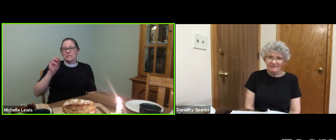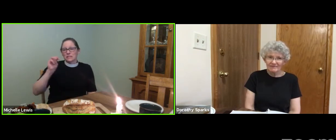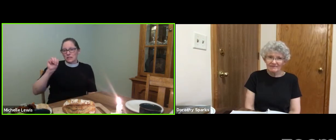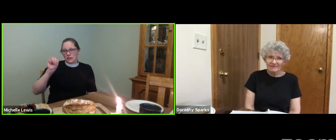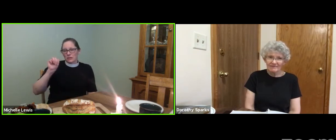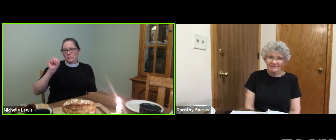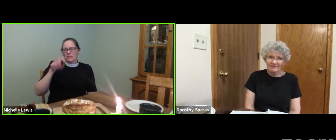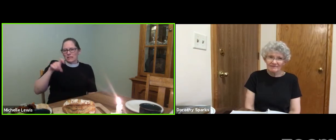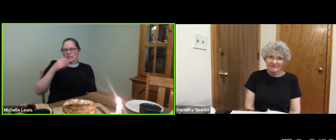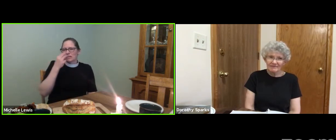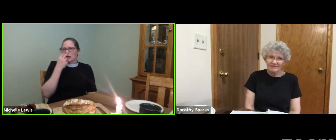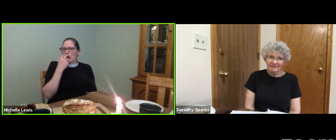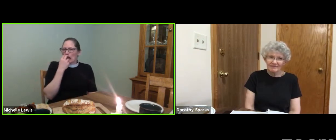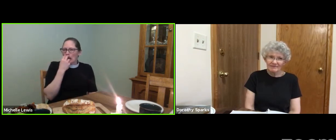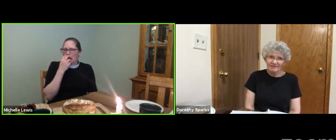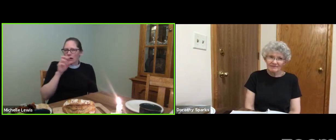And Tom needed oxygen.